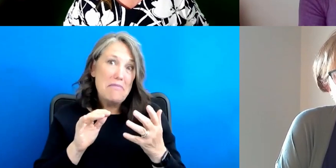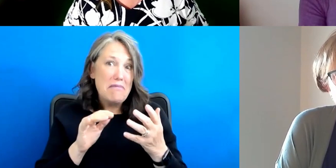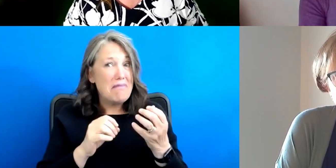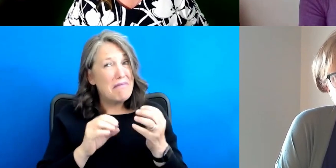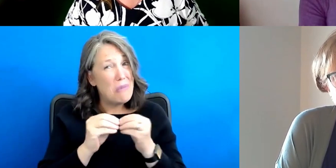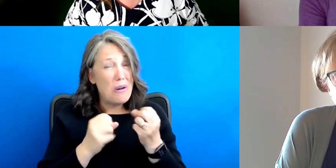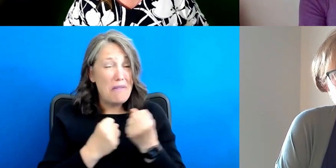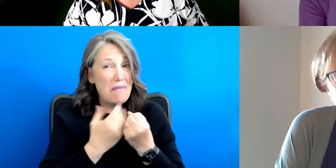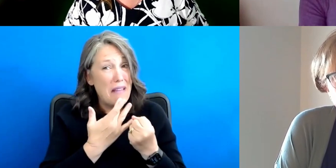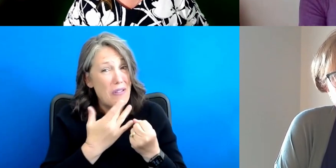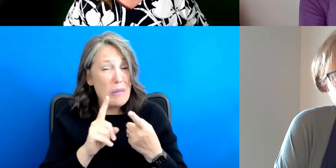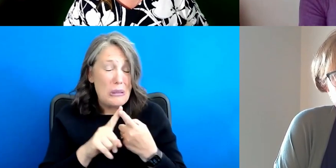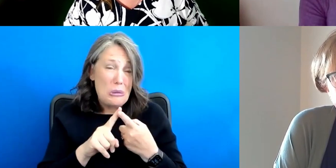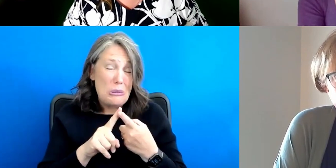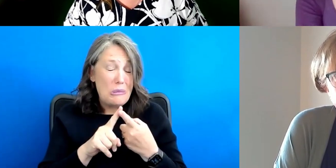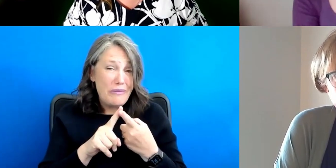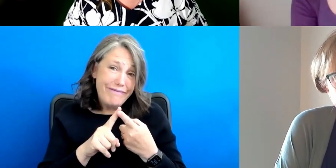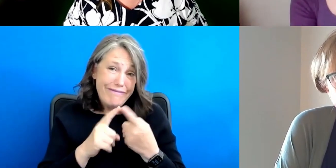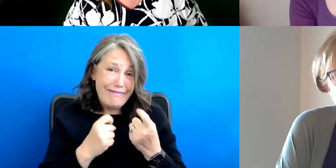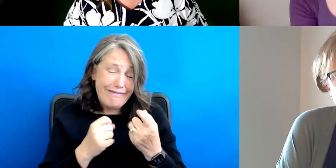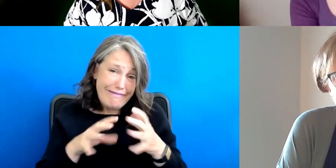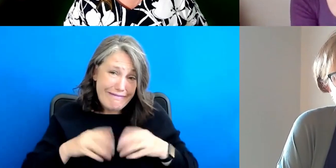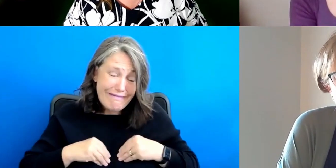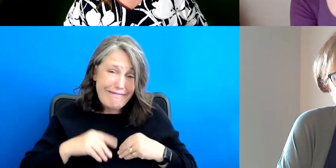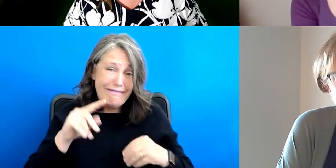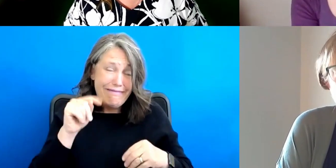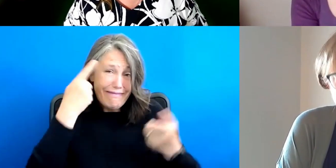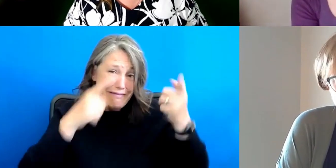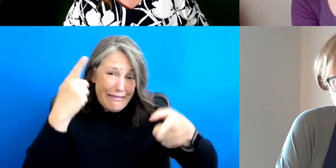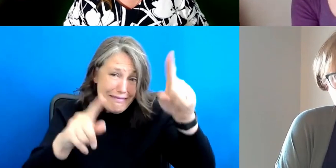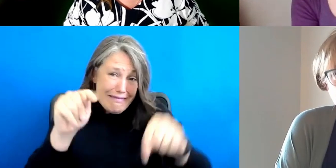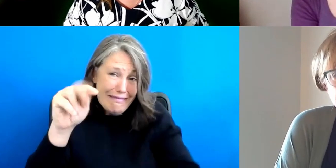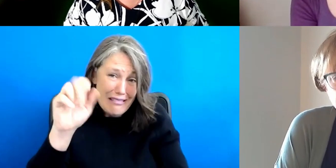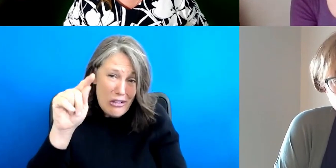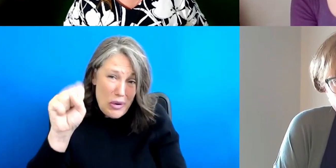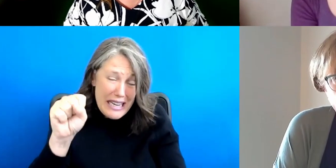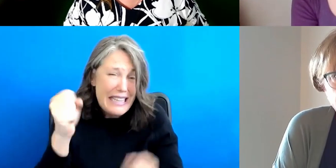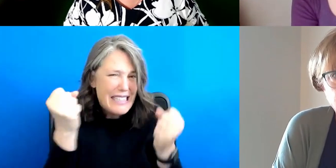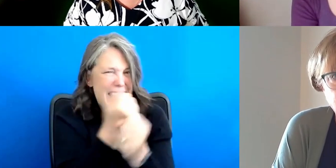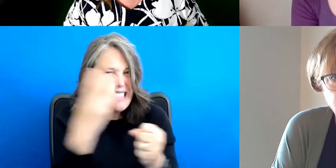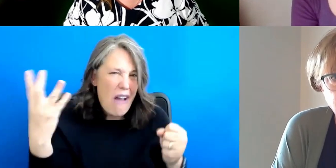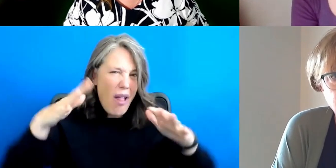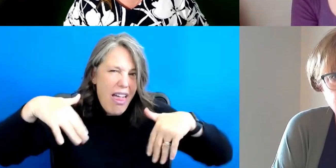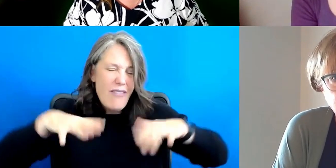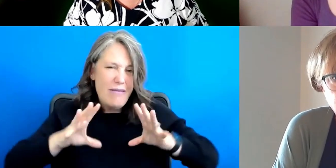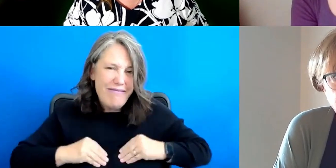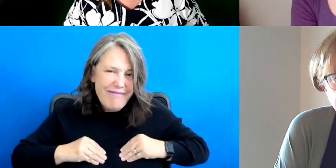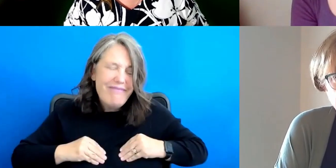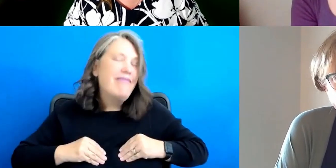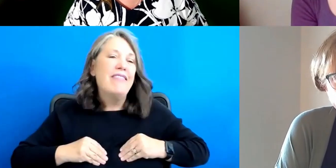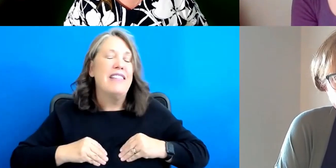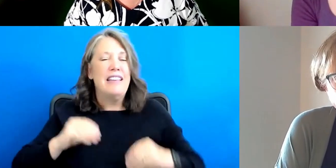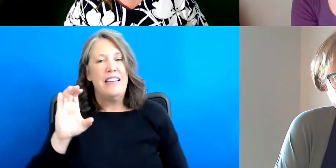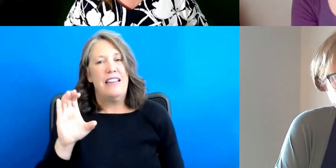You know, there's a whole list of treaties that haven't been ratified. Um, and you know, the